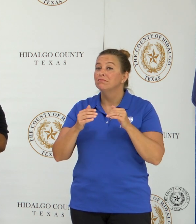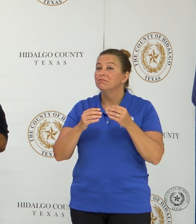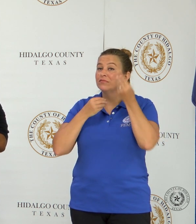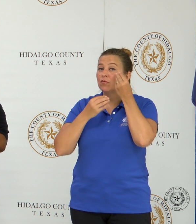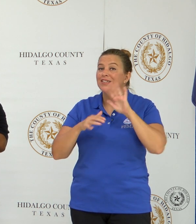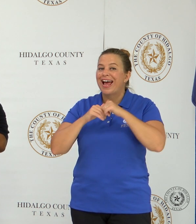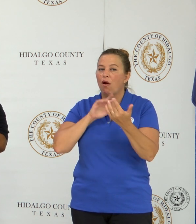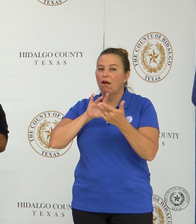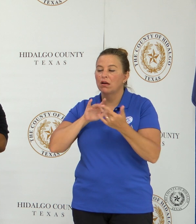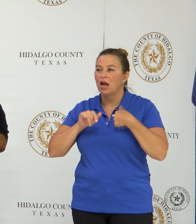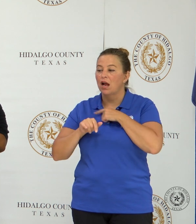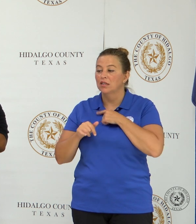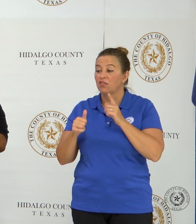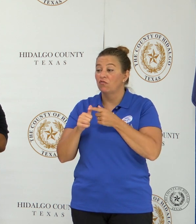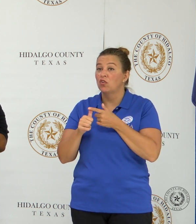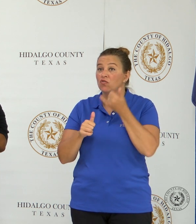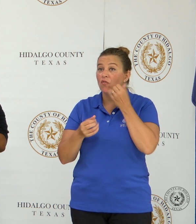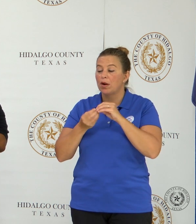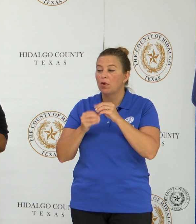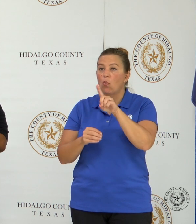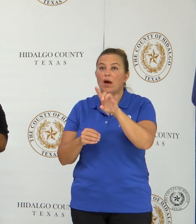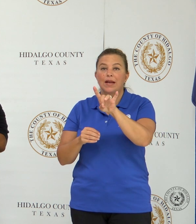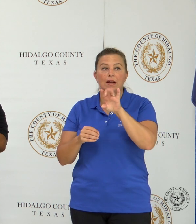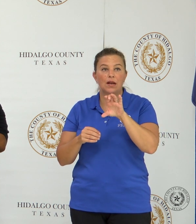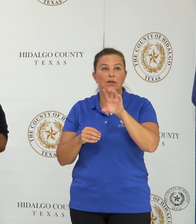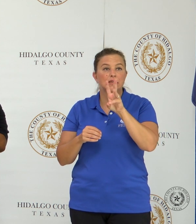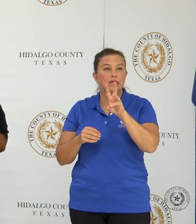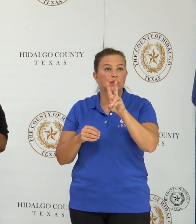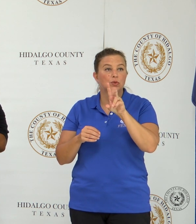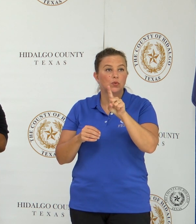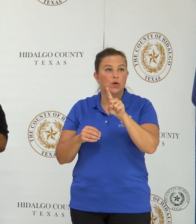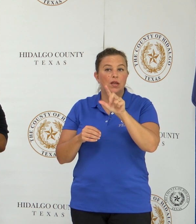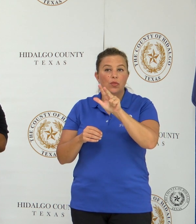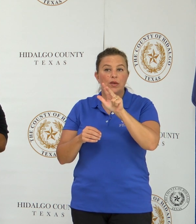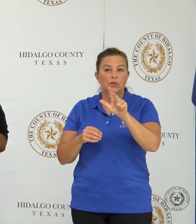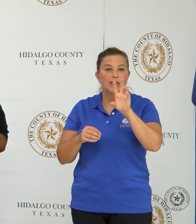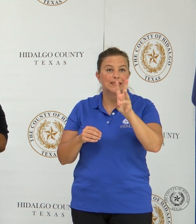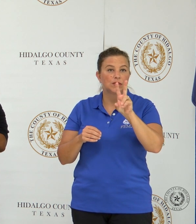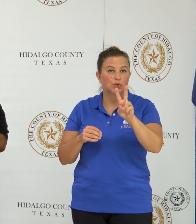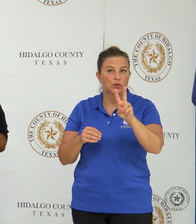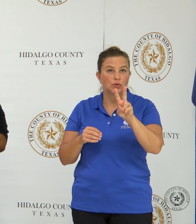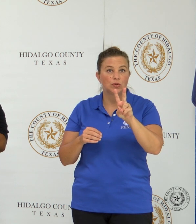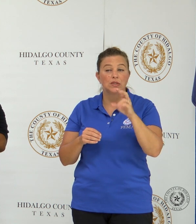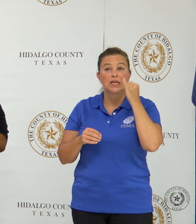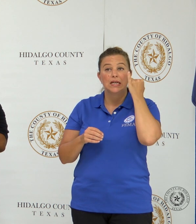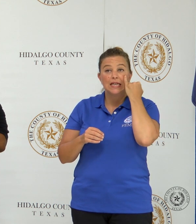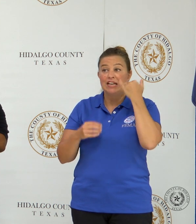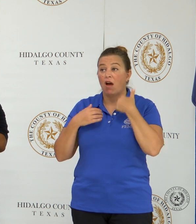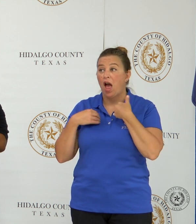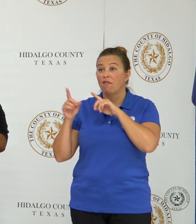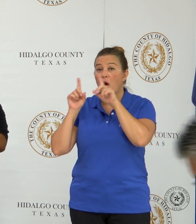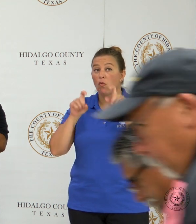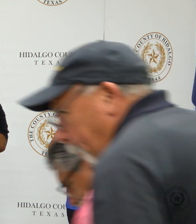of us. The first one is with the phone number, 1-800-621-3362. If you have any